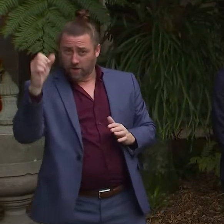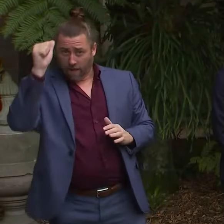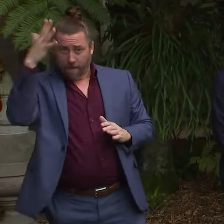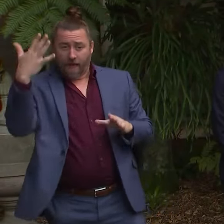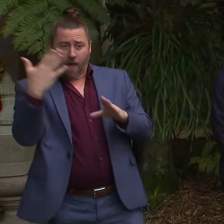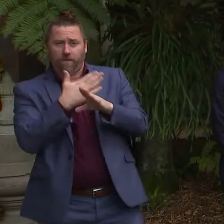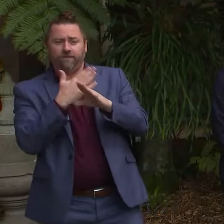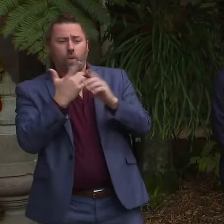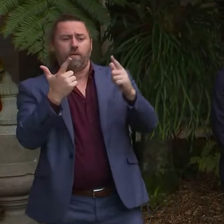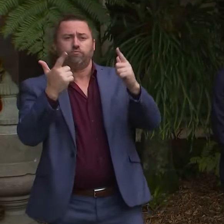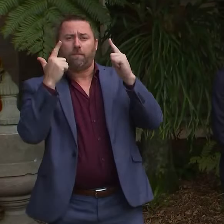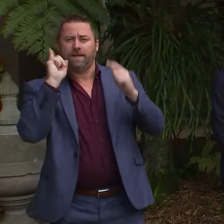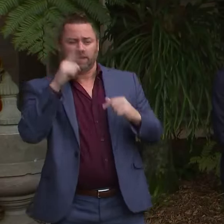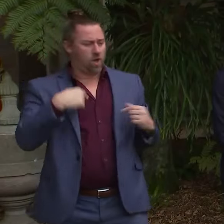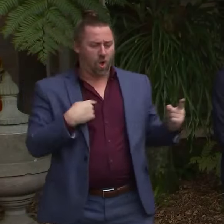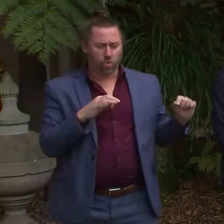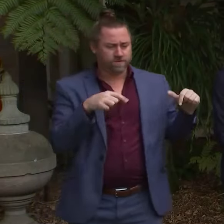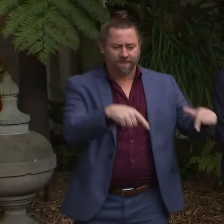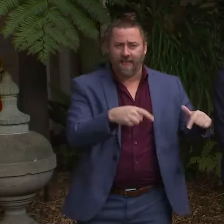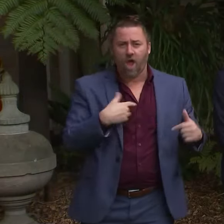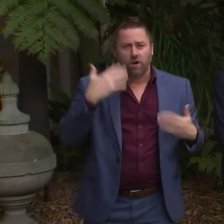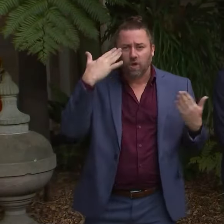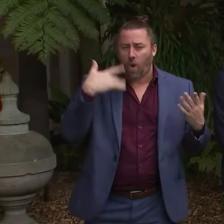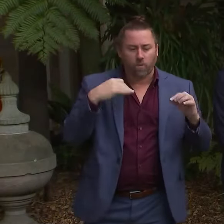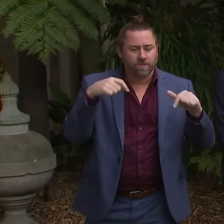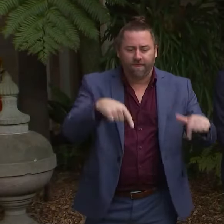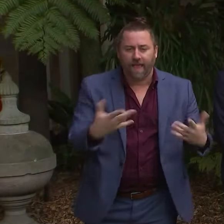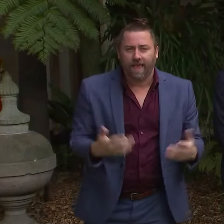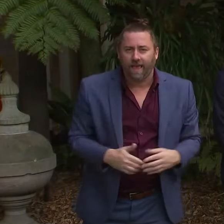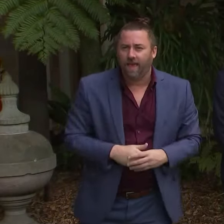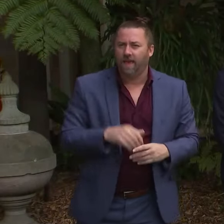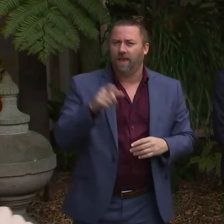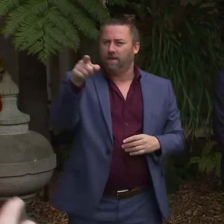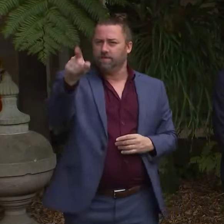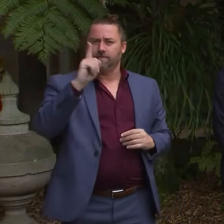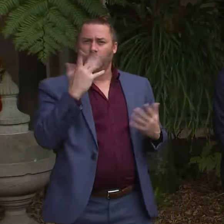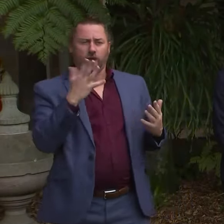I wasn't, I wasn't part of those conversations. I don't know. wasn't part of those conversations.